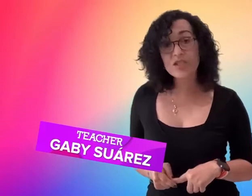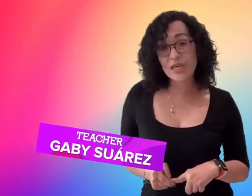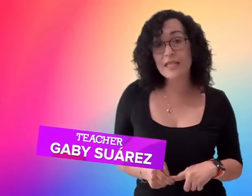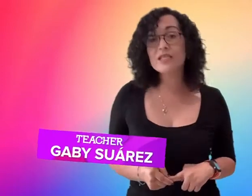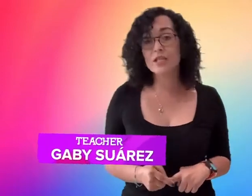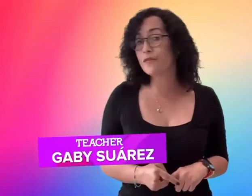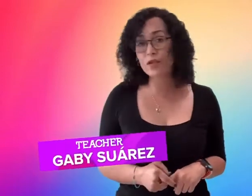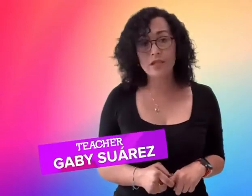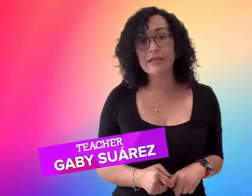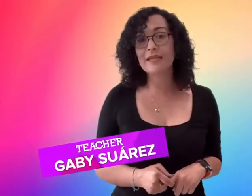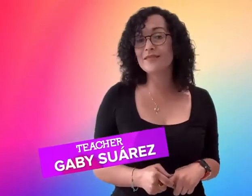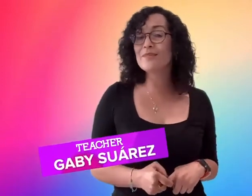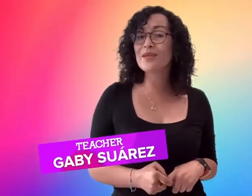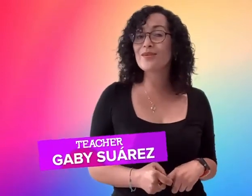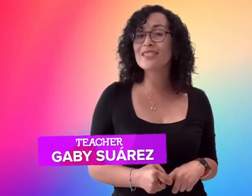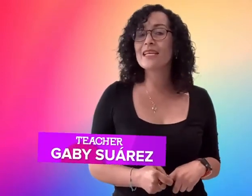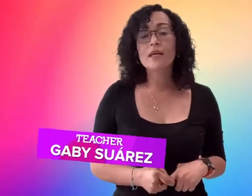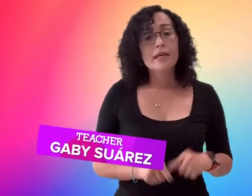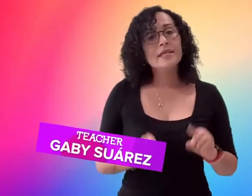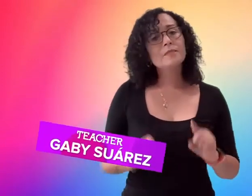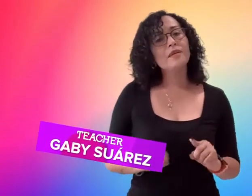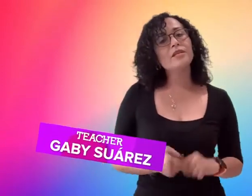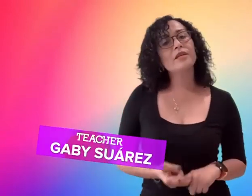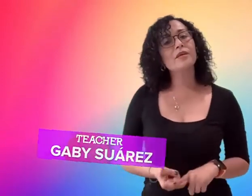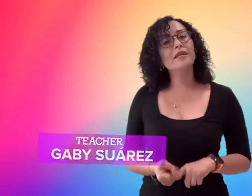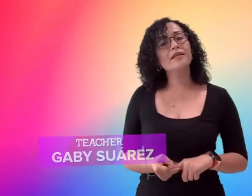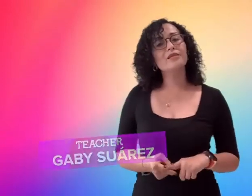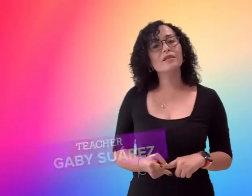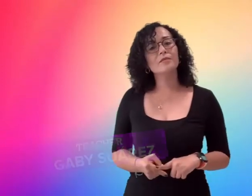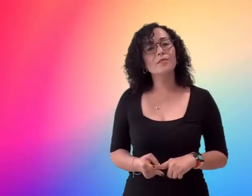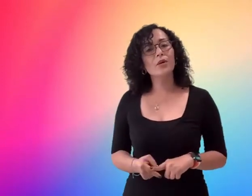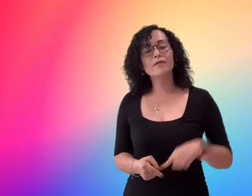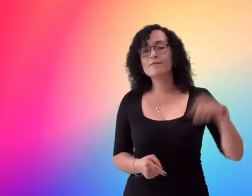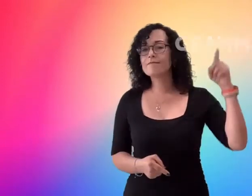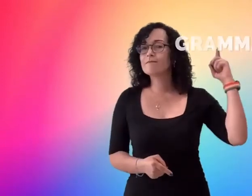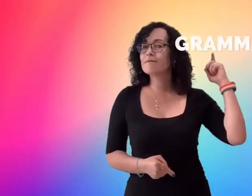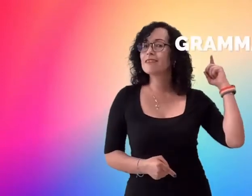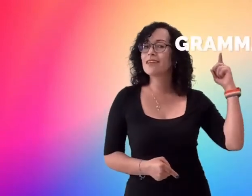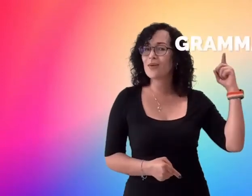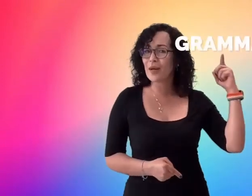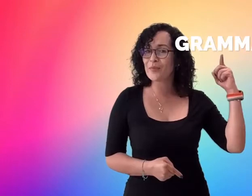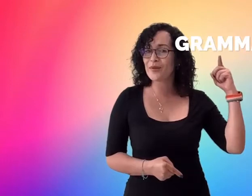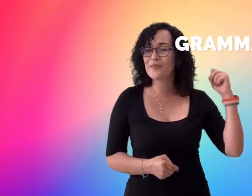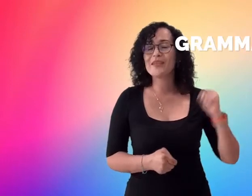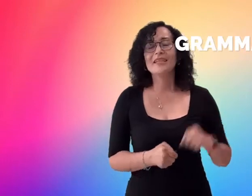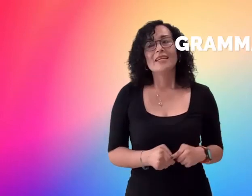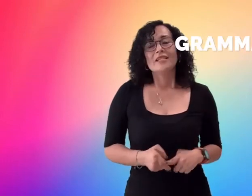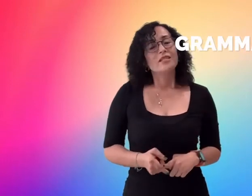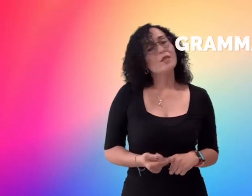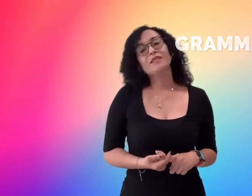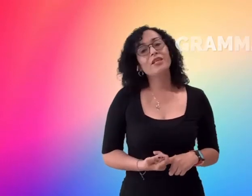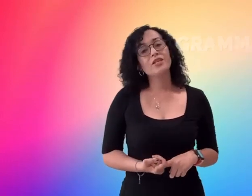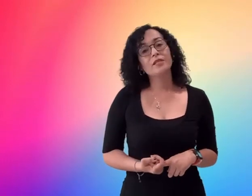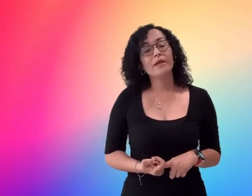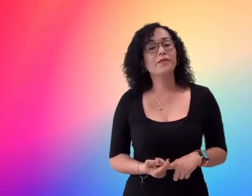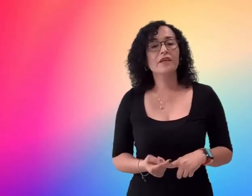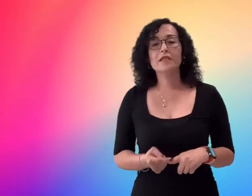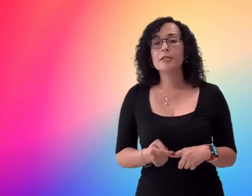challenging for non-maid speakers especially when the lessons involve grammar some teachers might feel